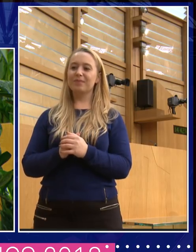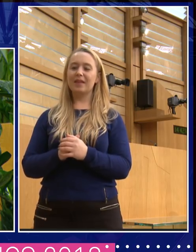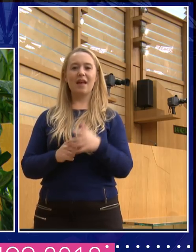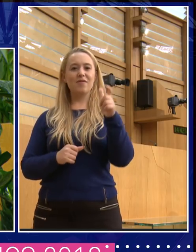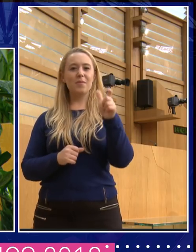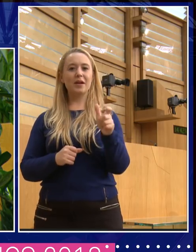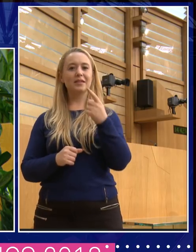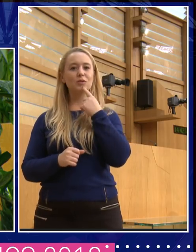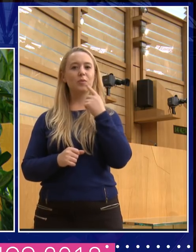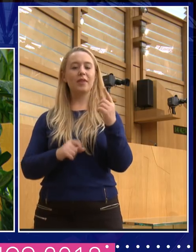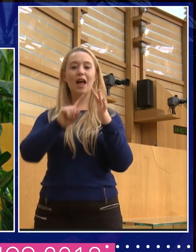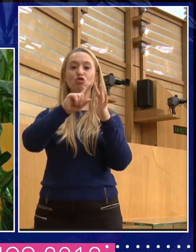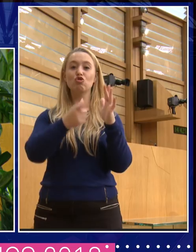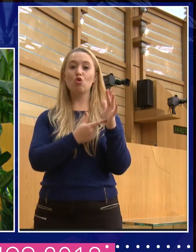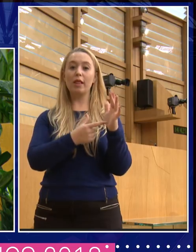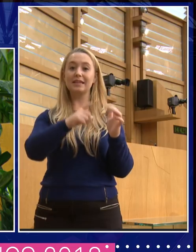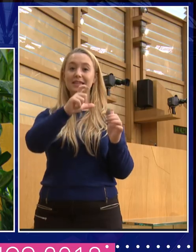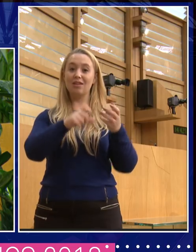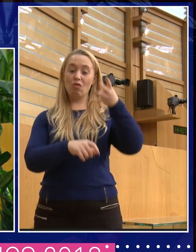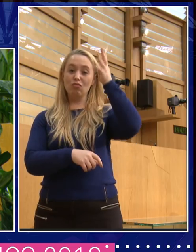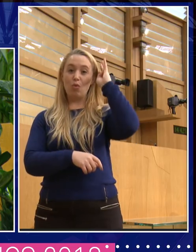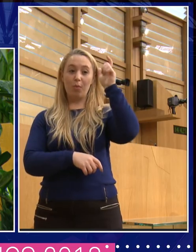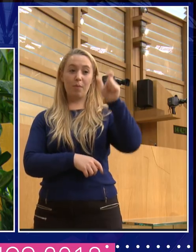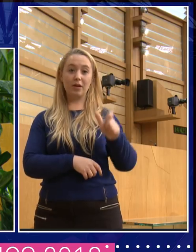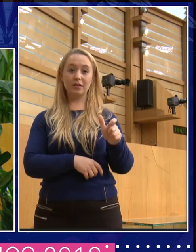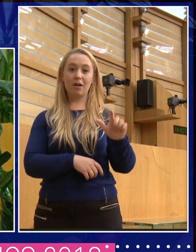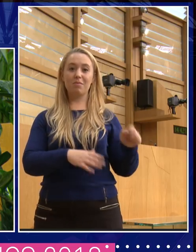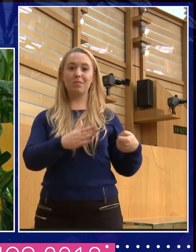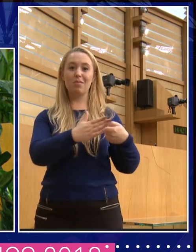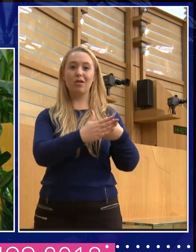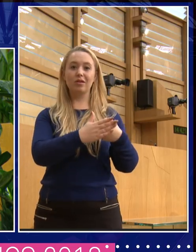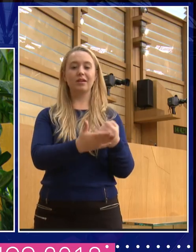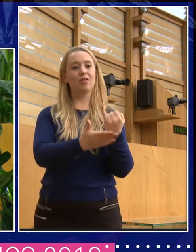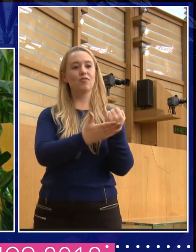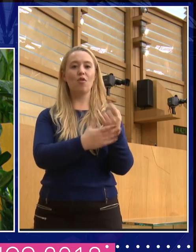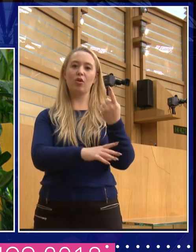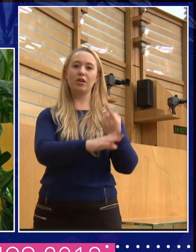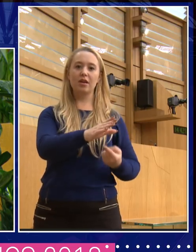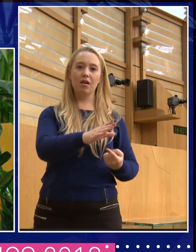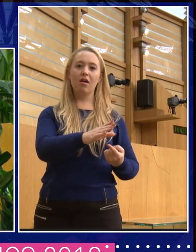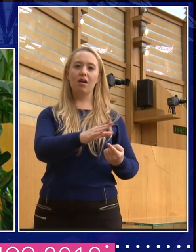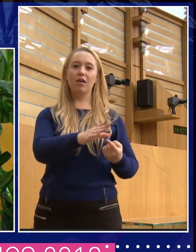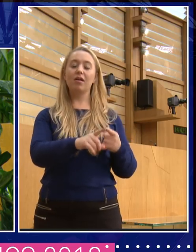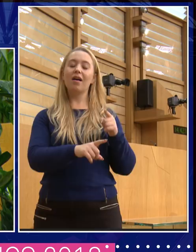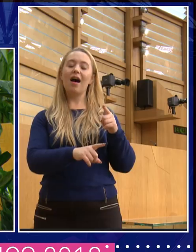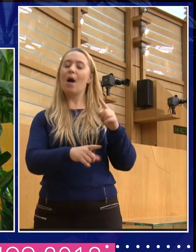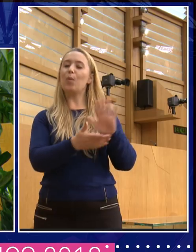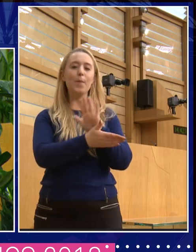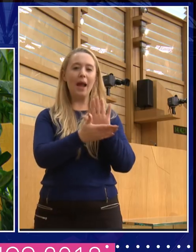Caesar was murdered in 43 BC rather than 44 BC when he was murdered. That's true. Um,